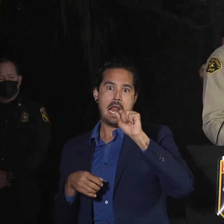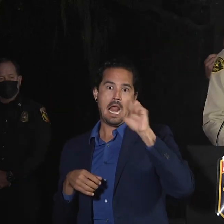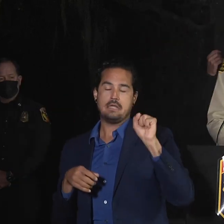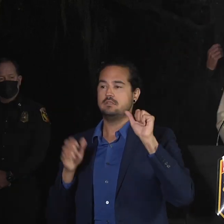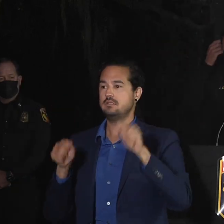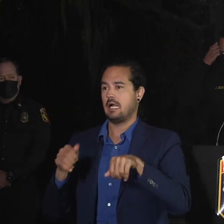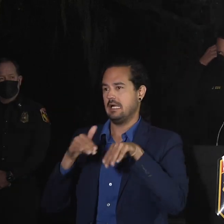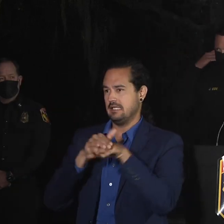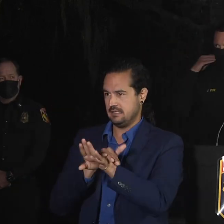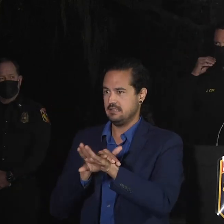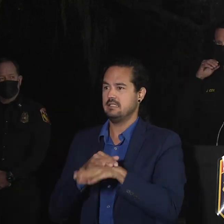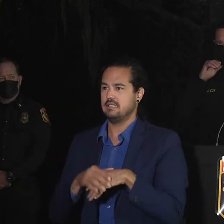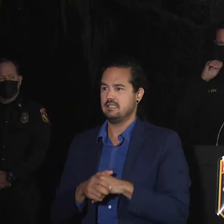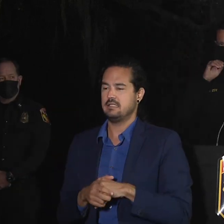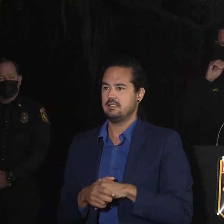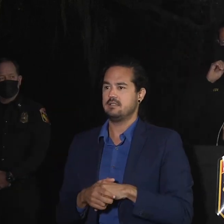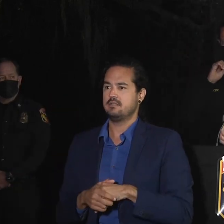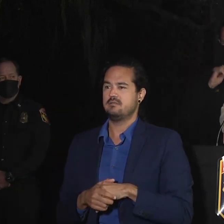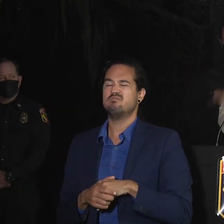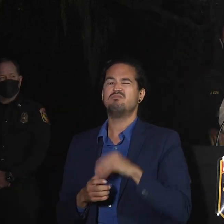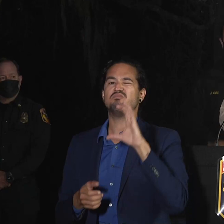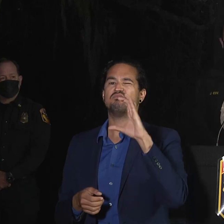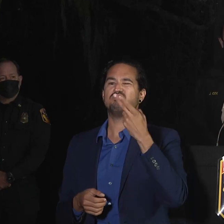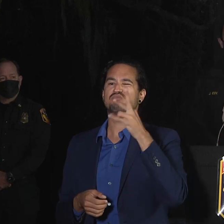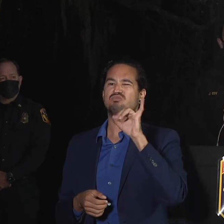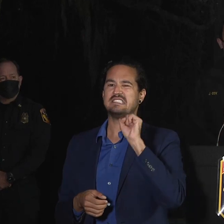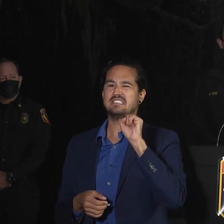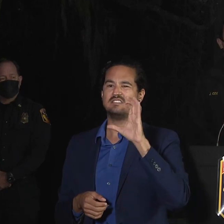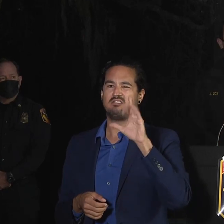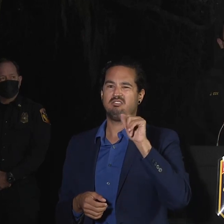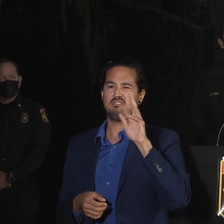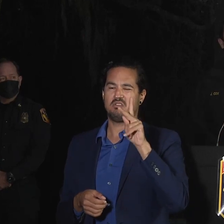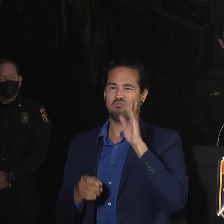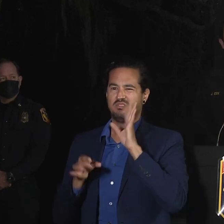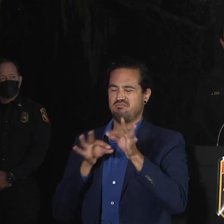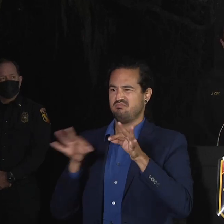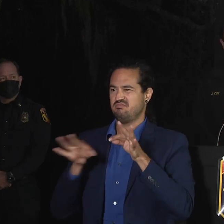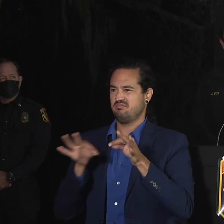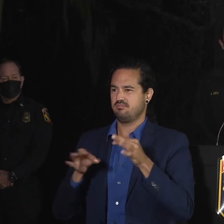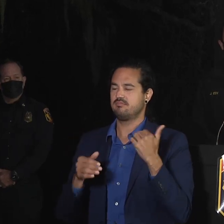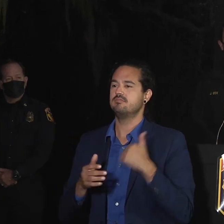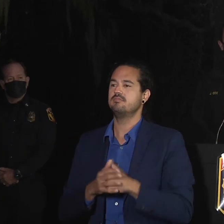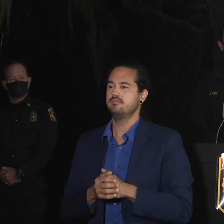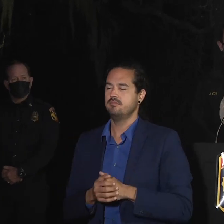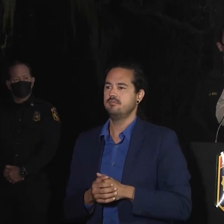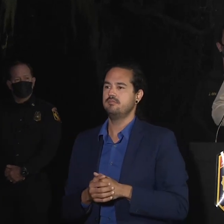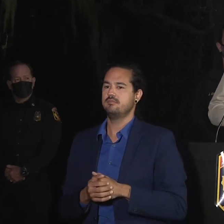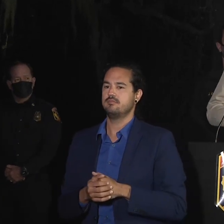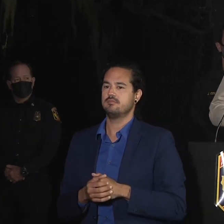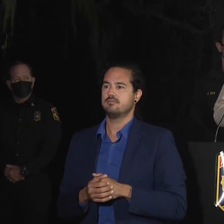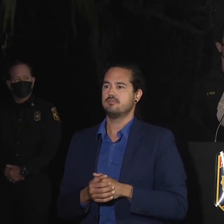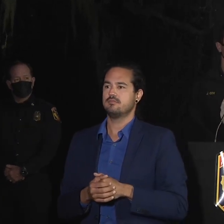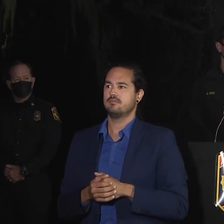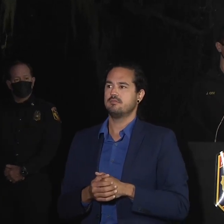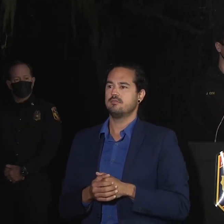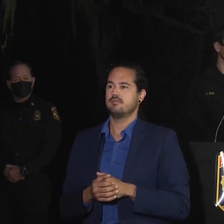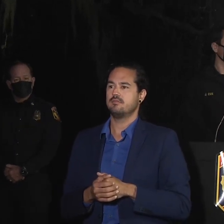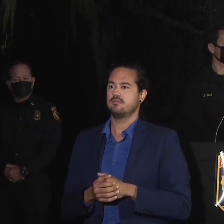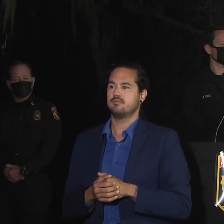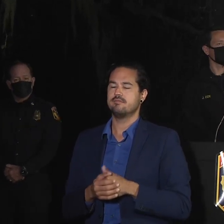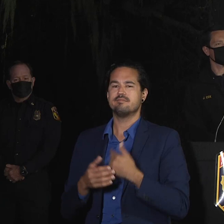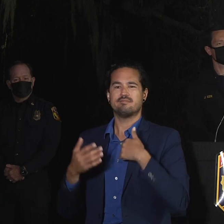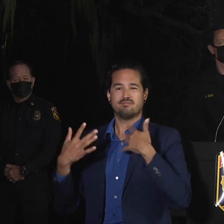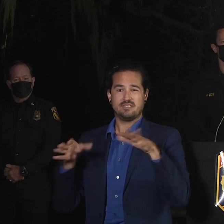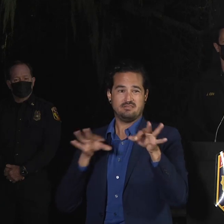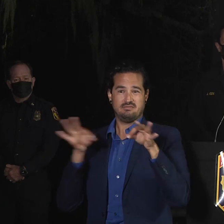Yeah, so as we've said before, that really we've evacuated an area and really to